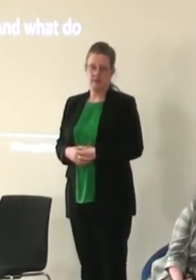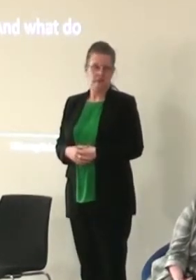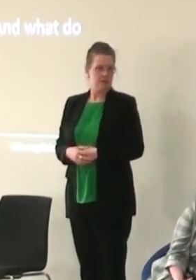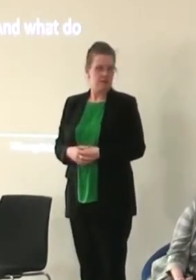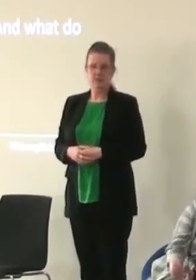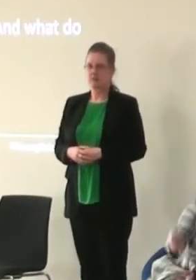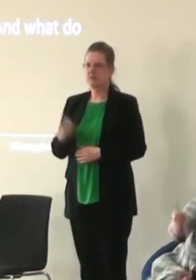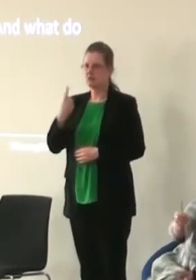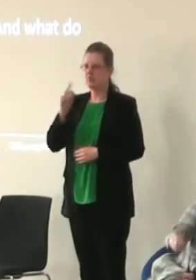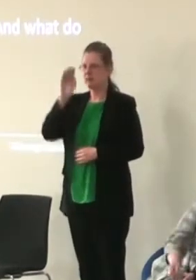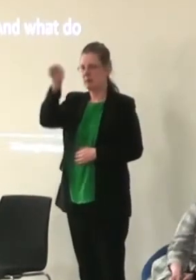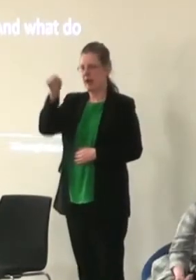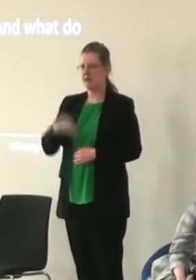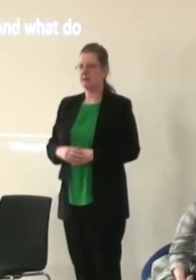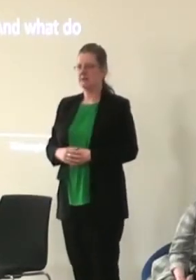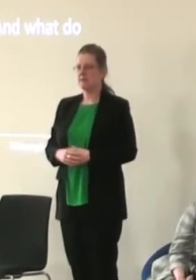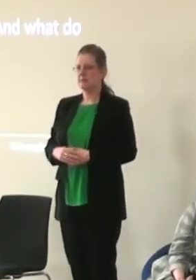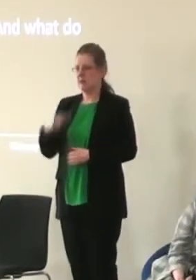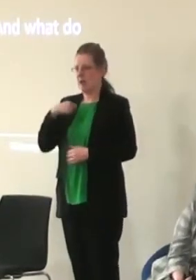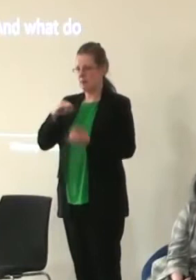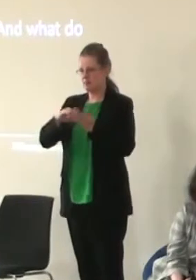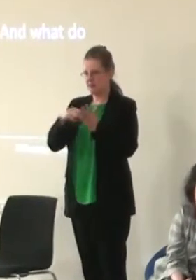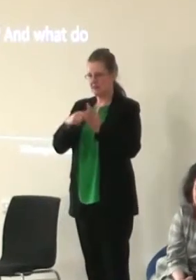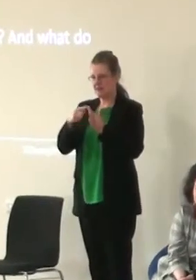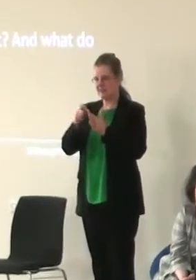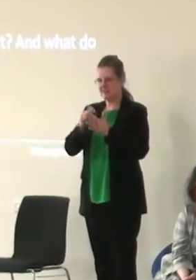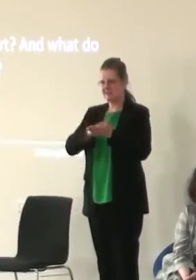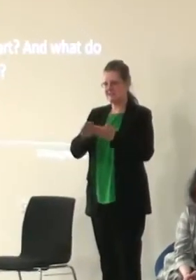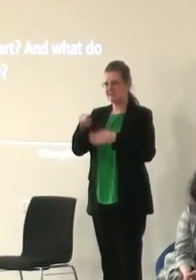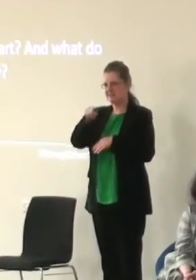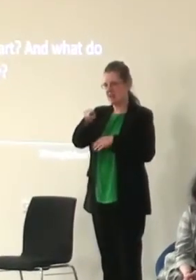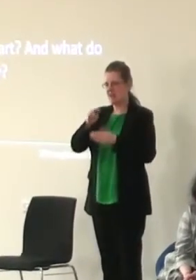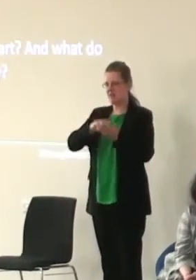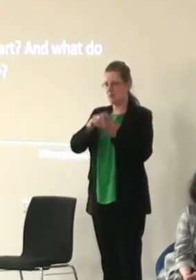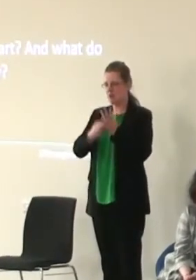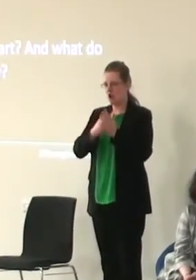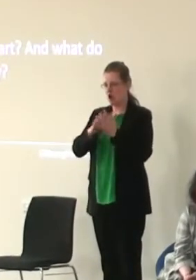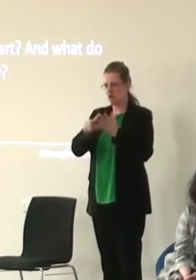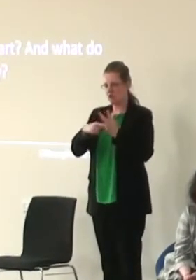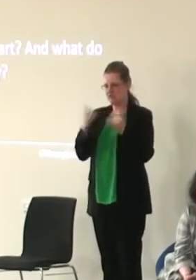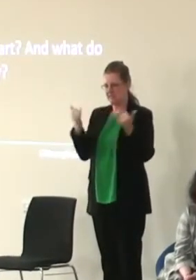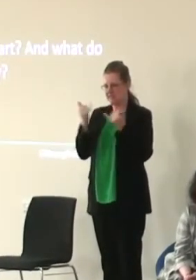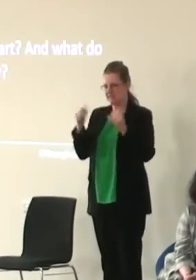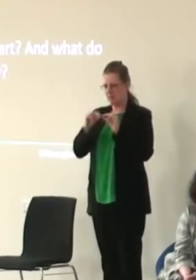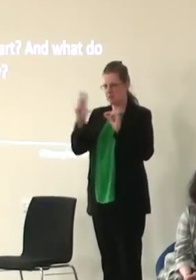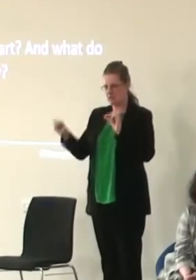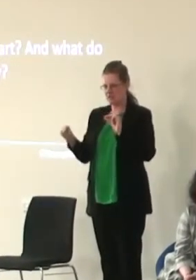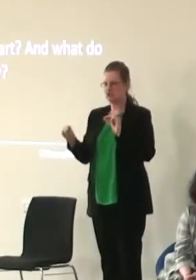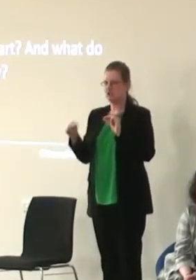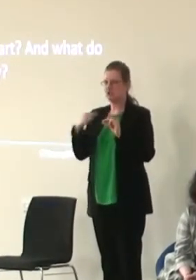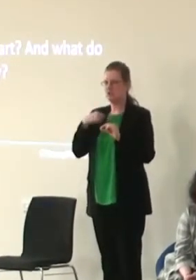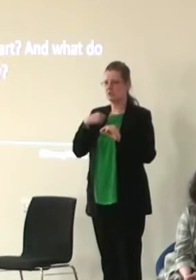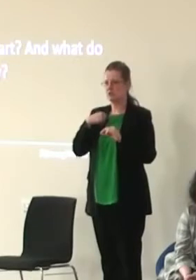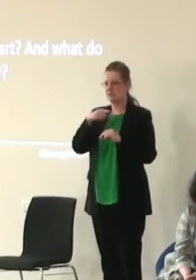I think there's somebody behind Becky I'm Steph I'm from Norfolk and Norwich Festival Bridge but I'm going to talk on behalf of my other